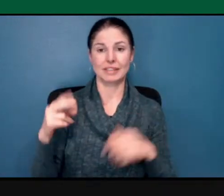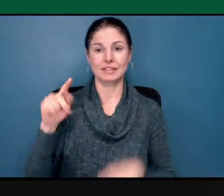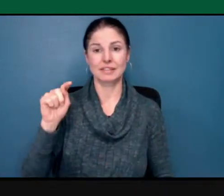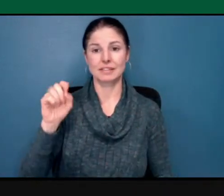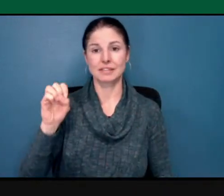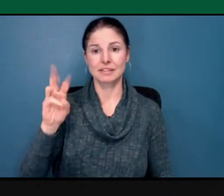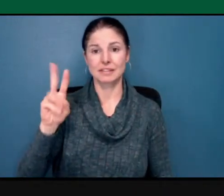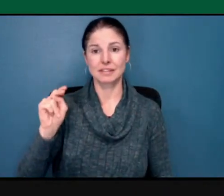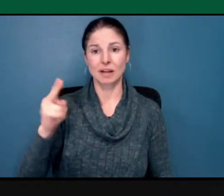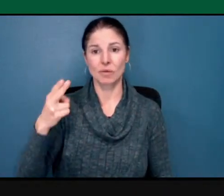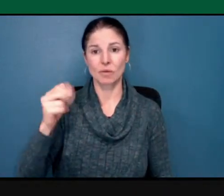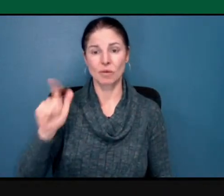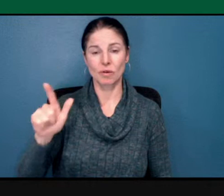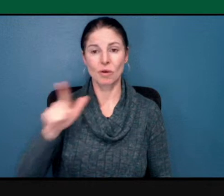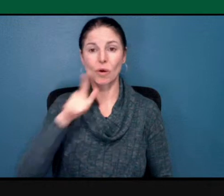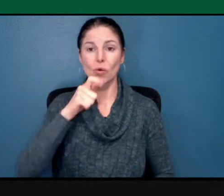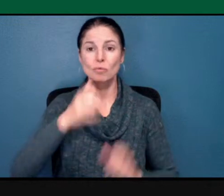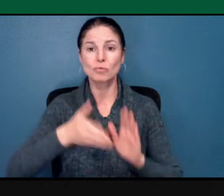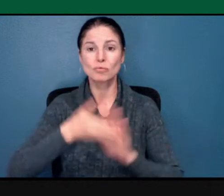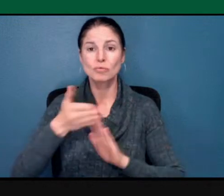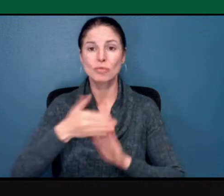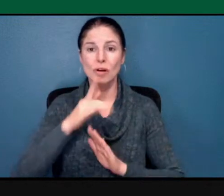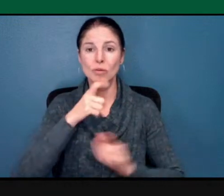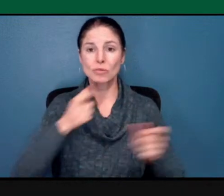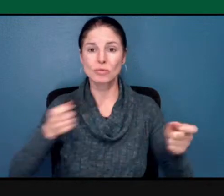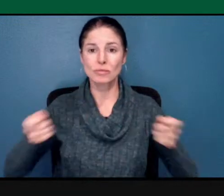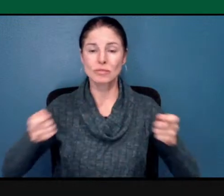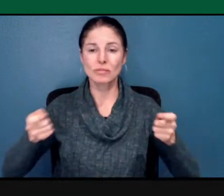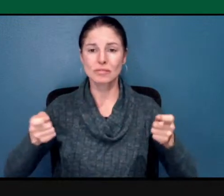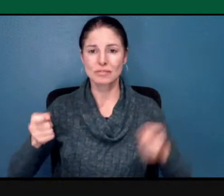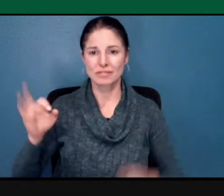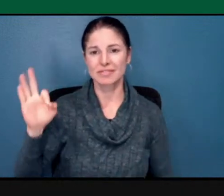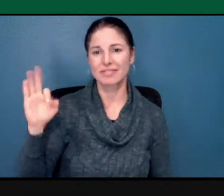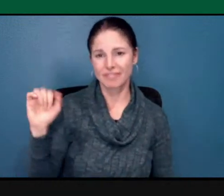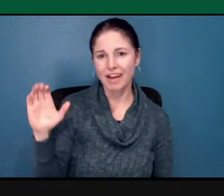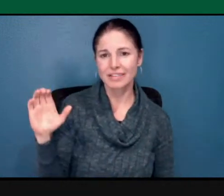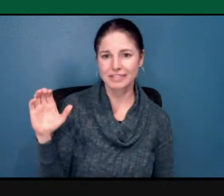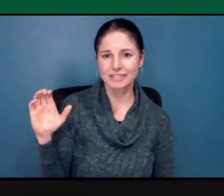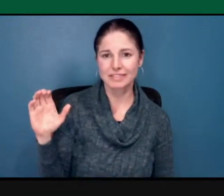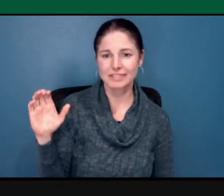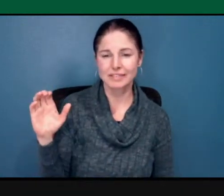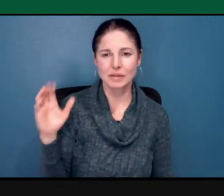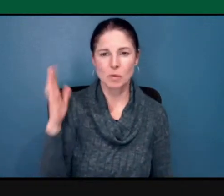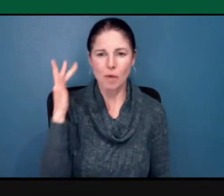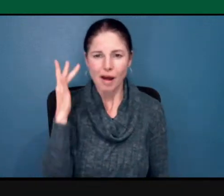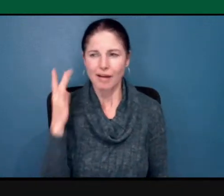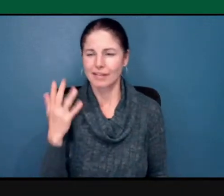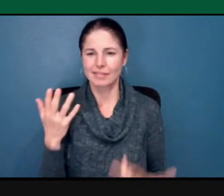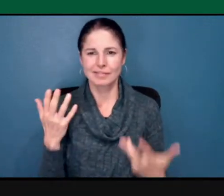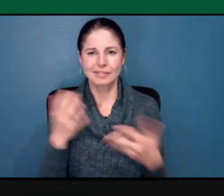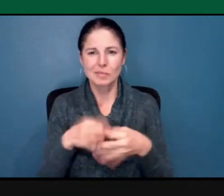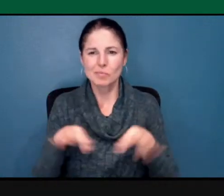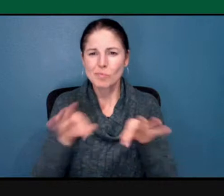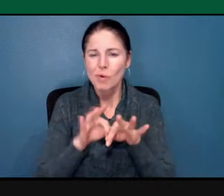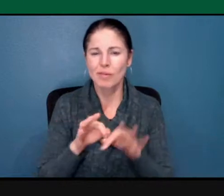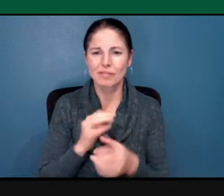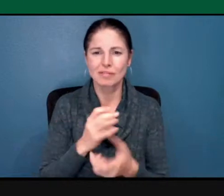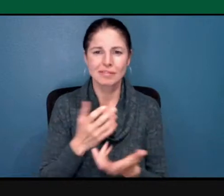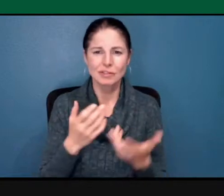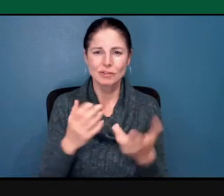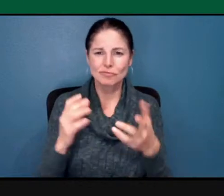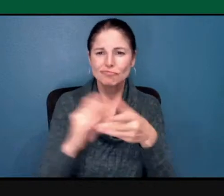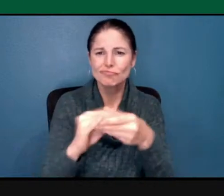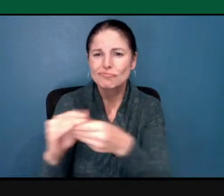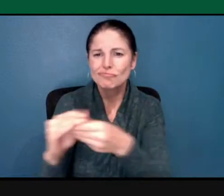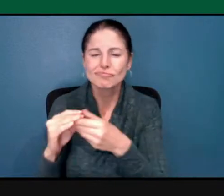the message of love, unity, peace. The message is against